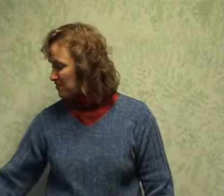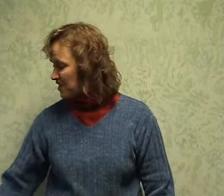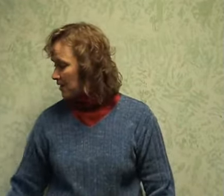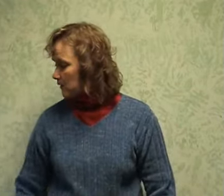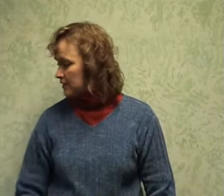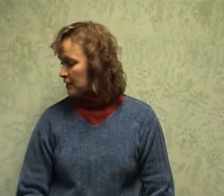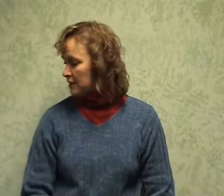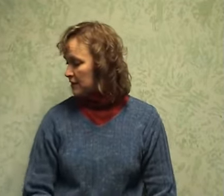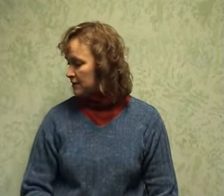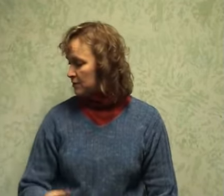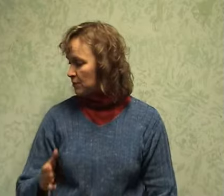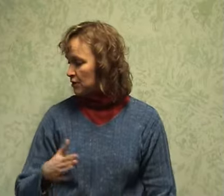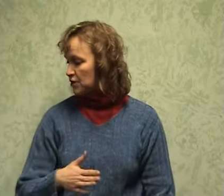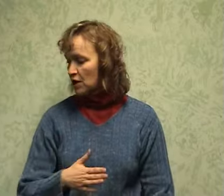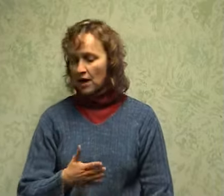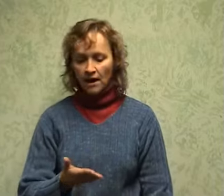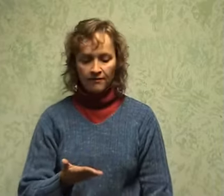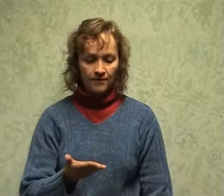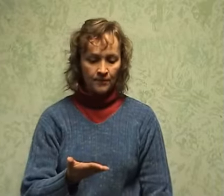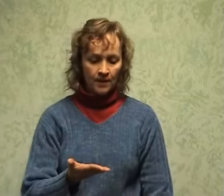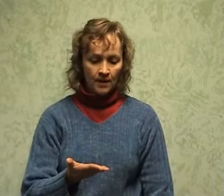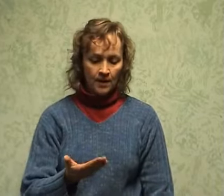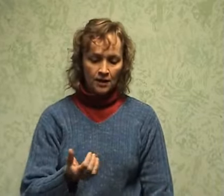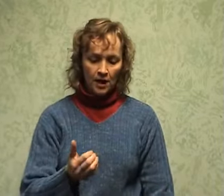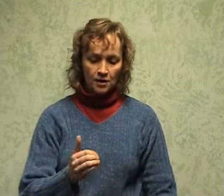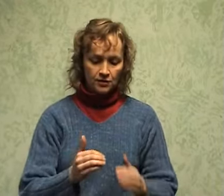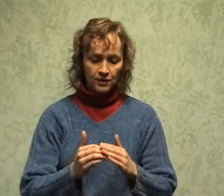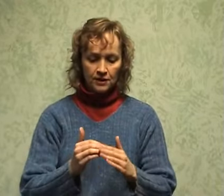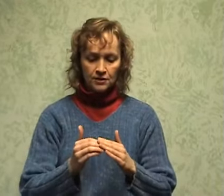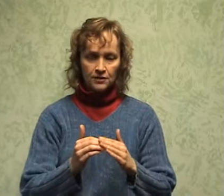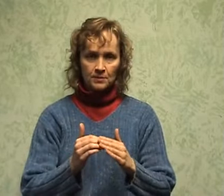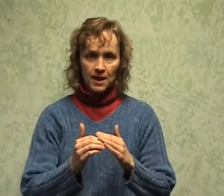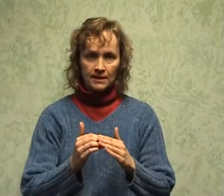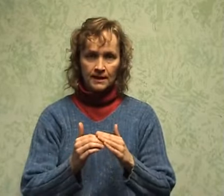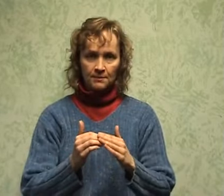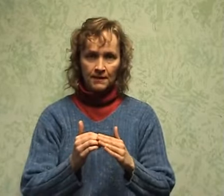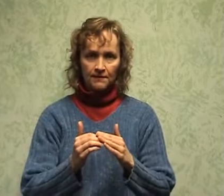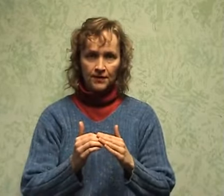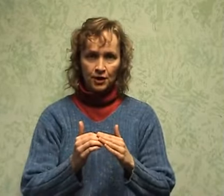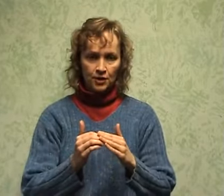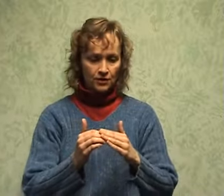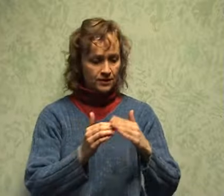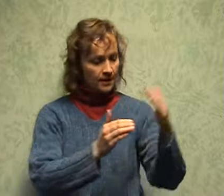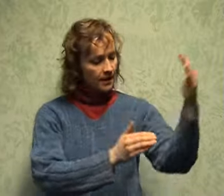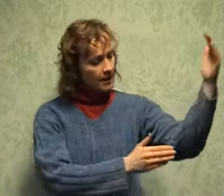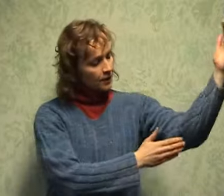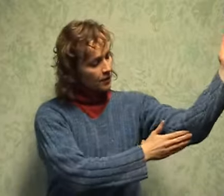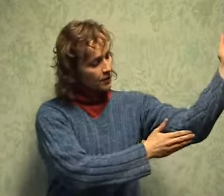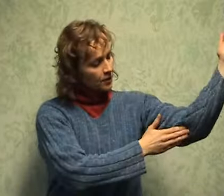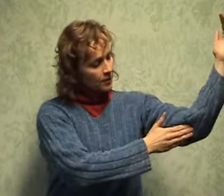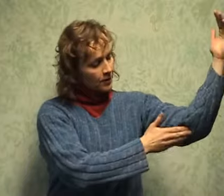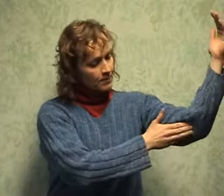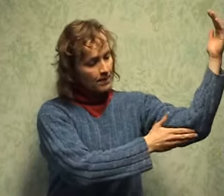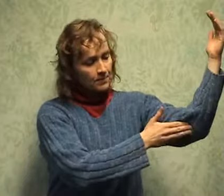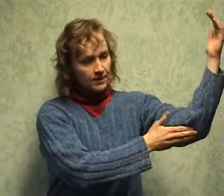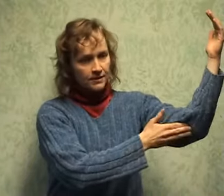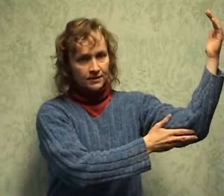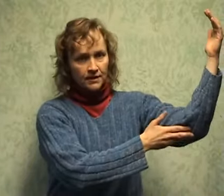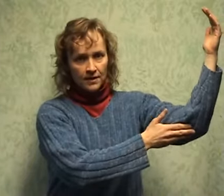one does is we're going to start off, and I usually like to use the back side of my fingers, and you need to go to where your bump is on the